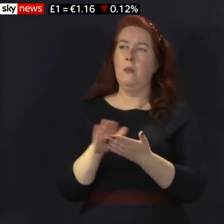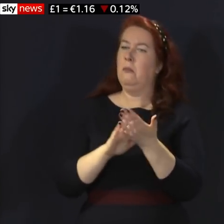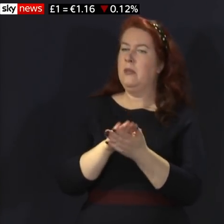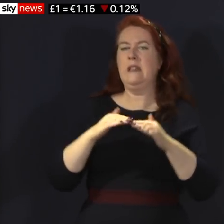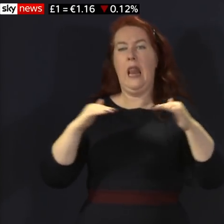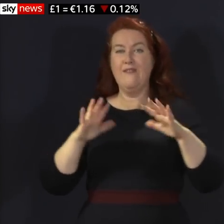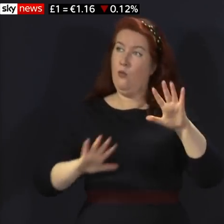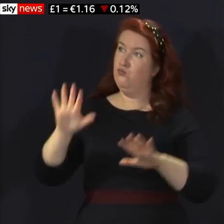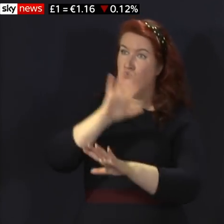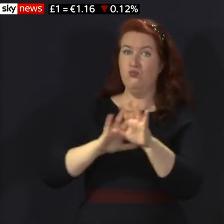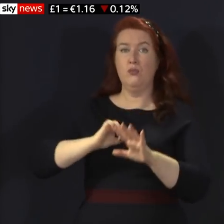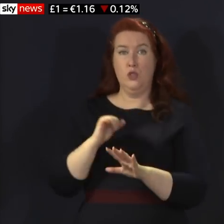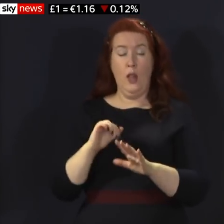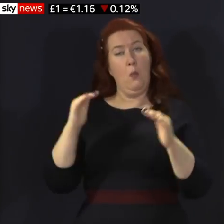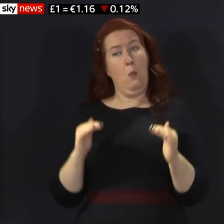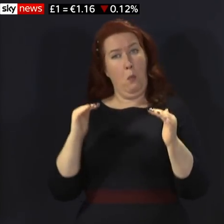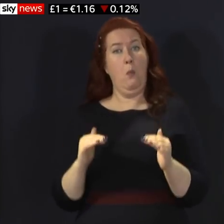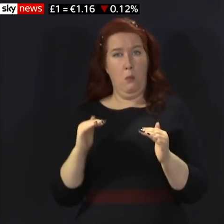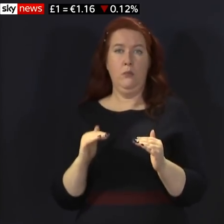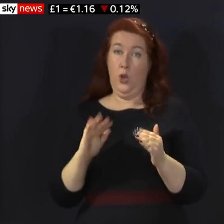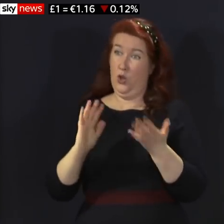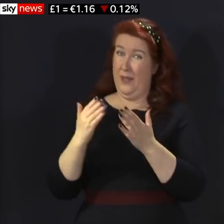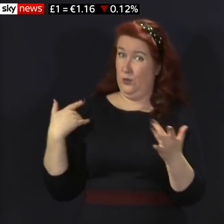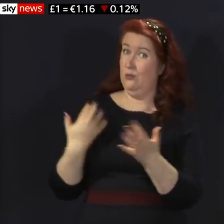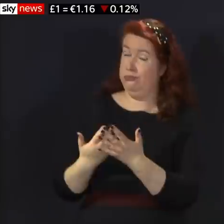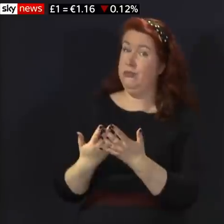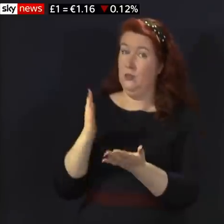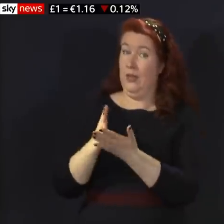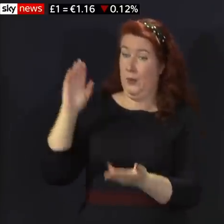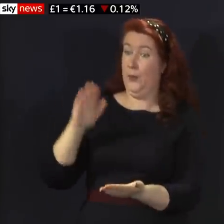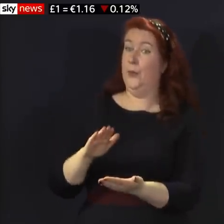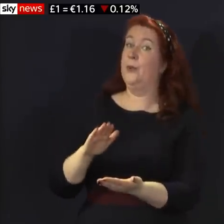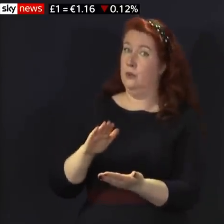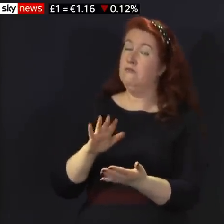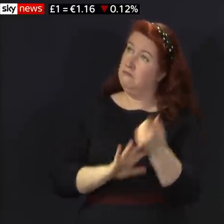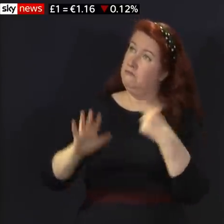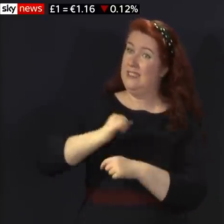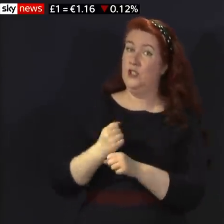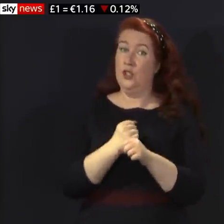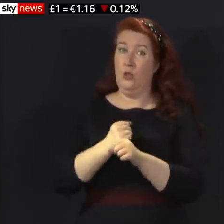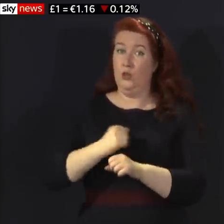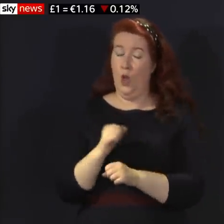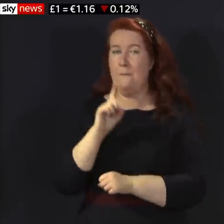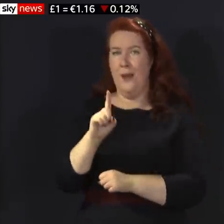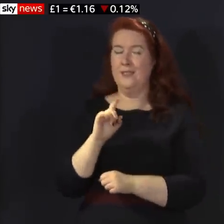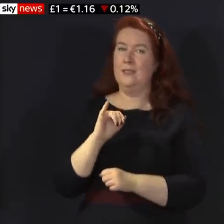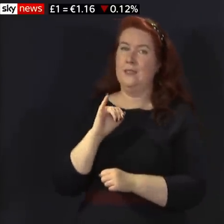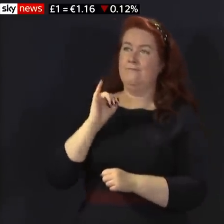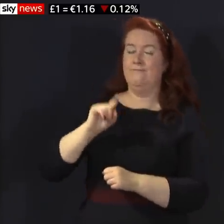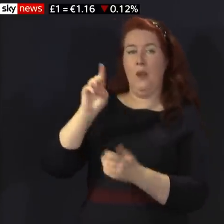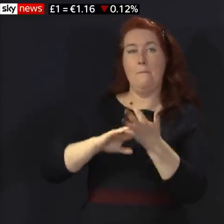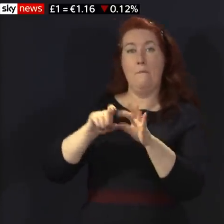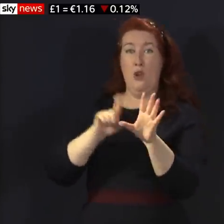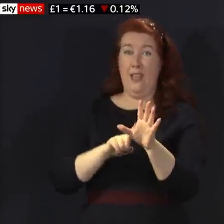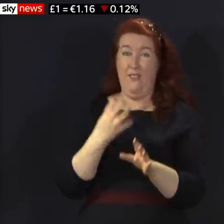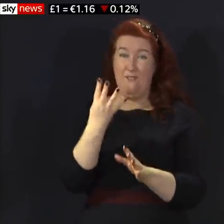are relatively low and much lower than they've been for a long time in Scotland as a whole. But in Moray, rates are more than